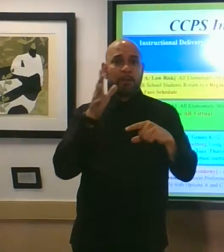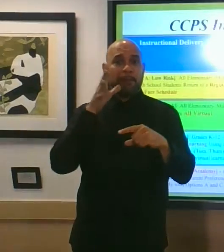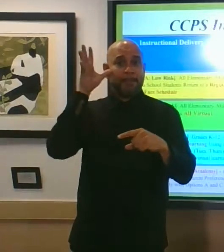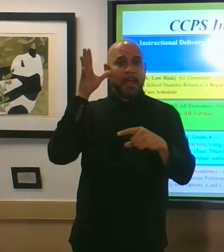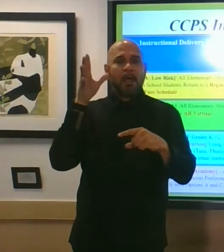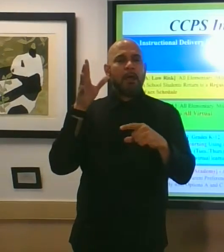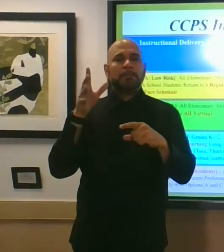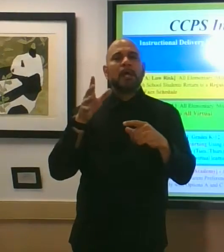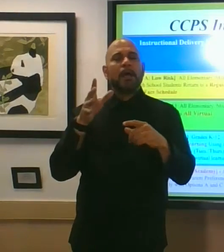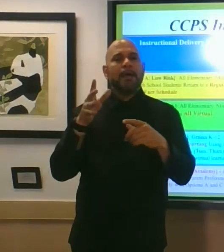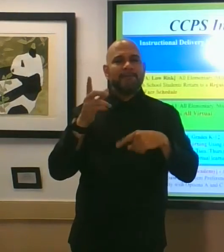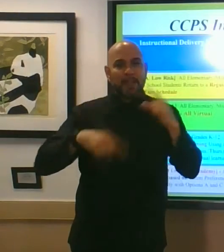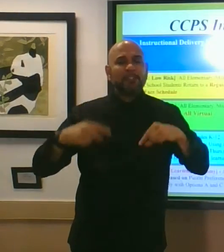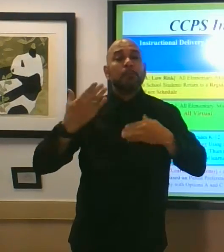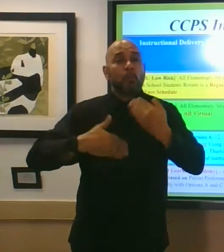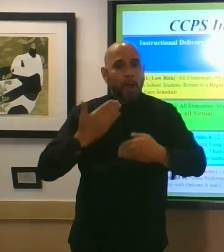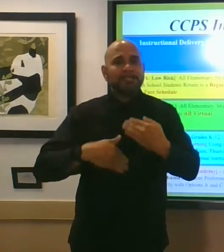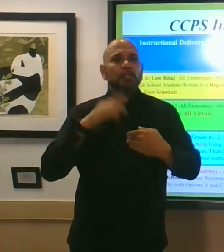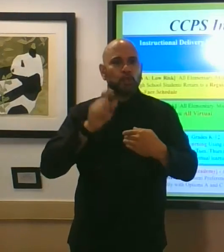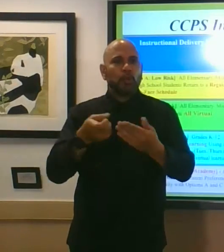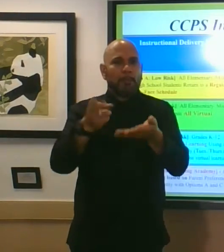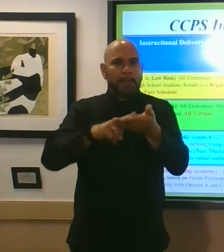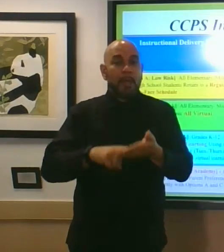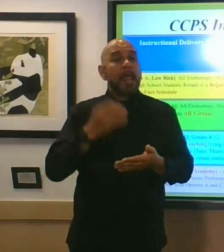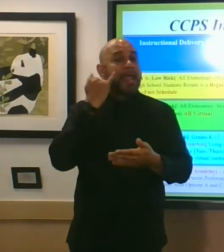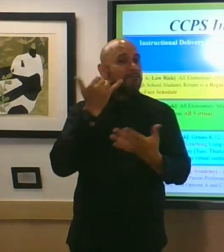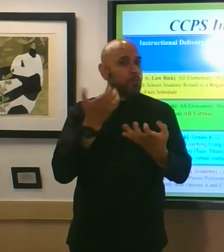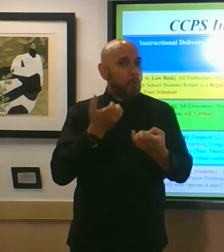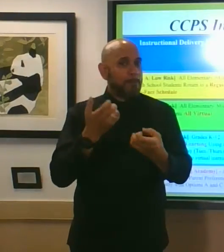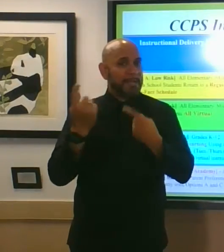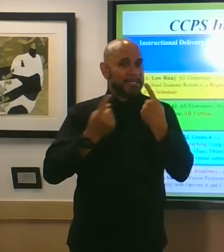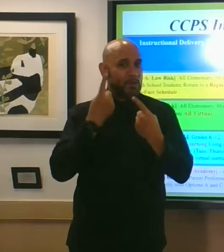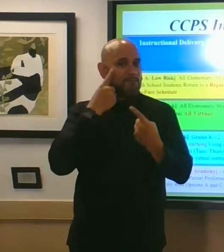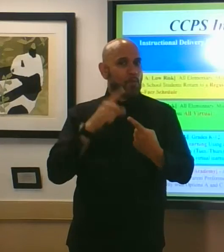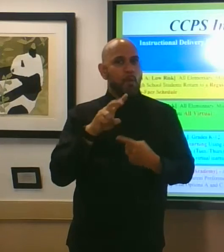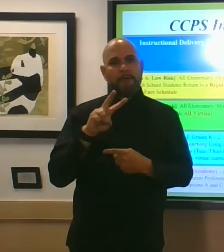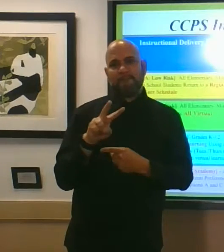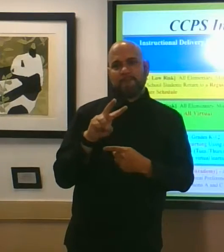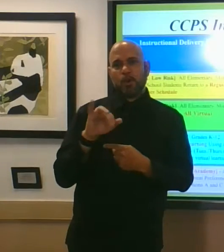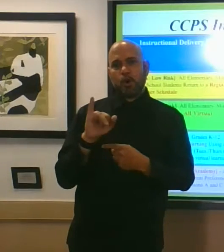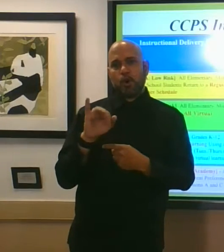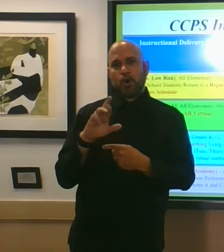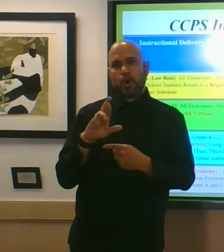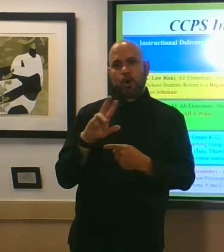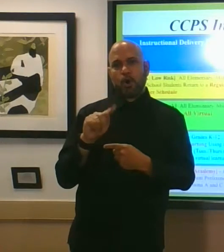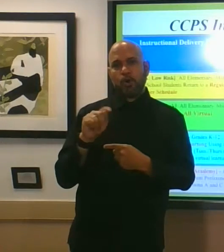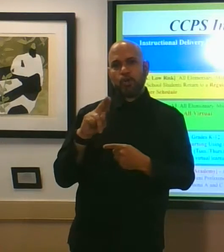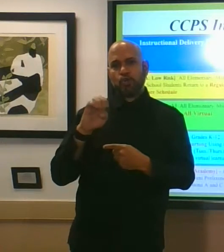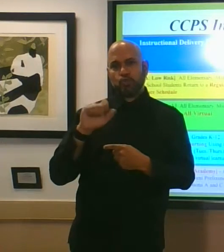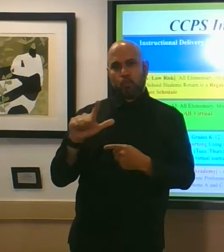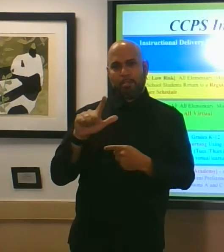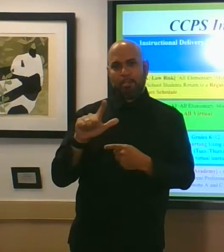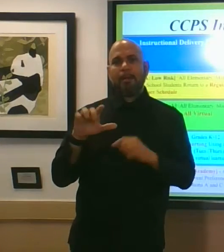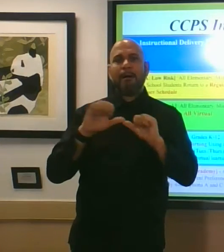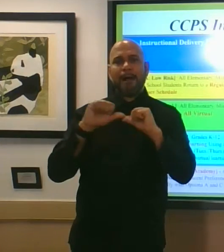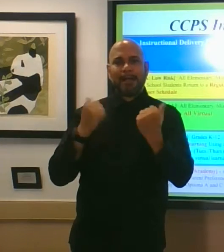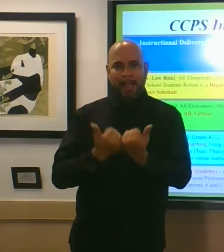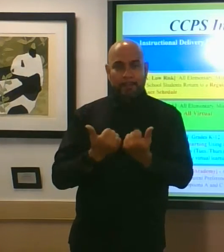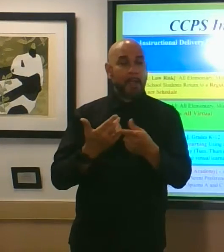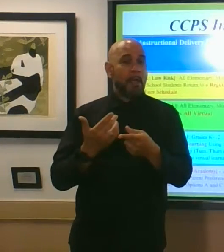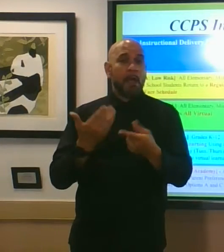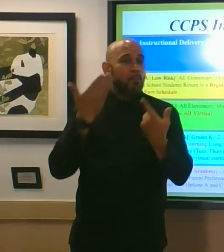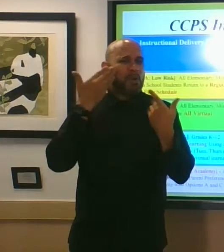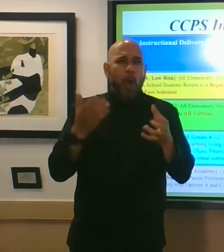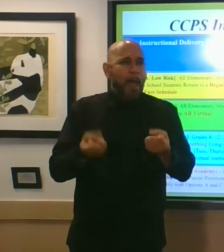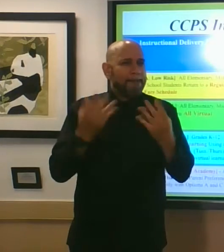that you would need to agree to if you would like to be considered for the virtual academy we don't know how many seats yet that we'll consider for the virtual academy